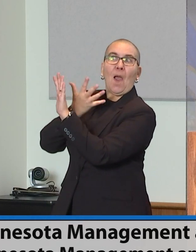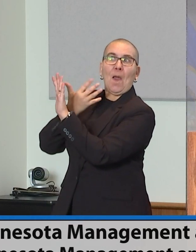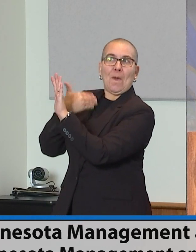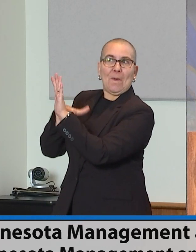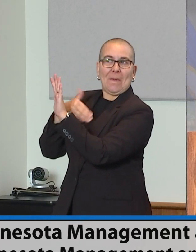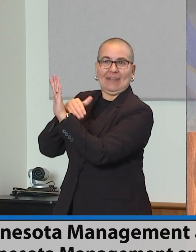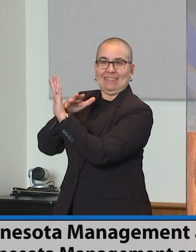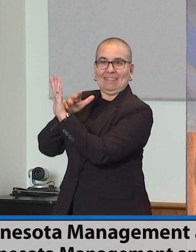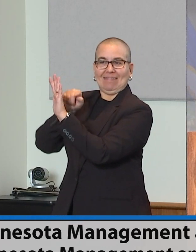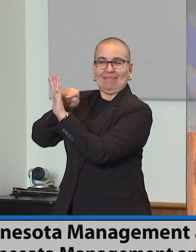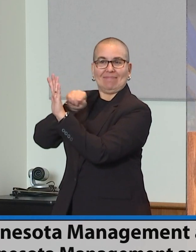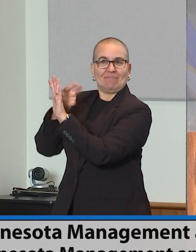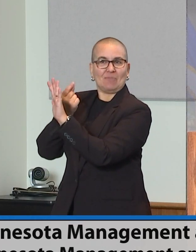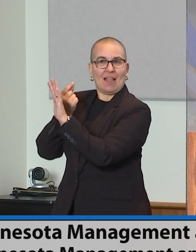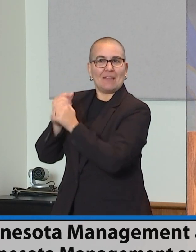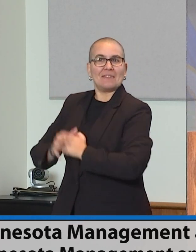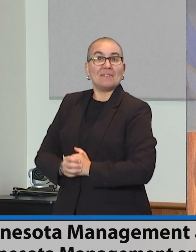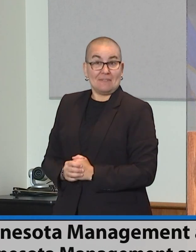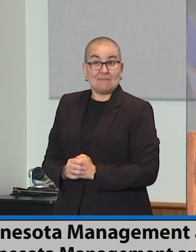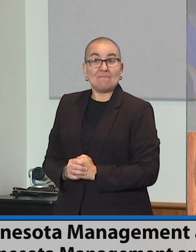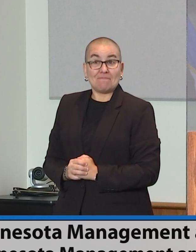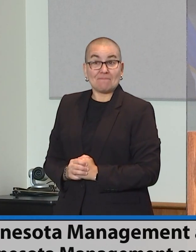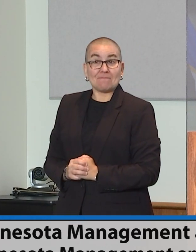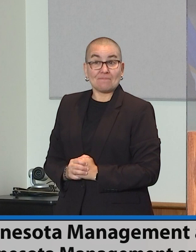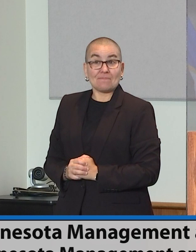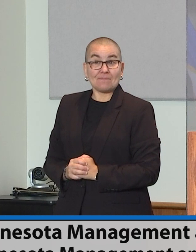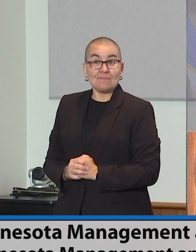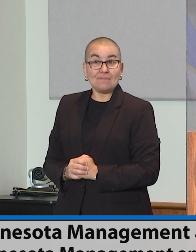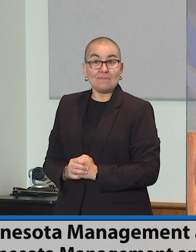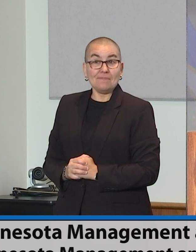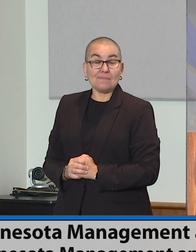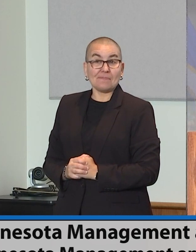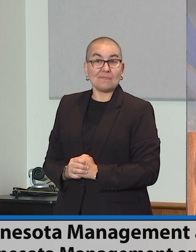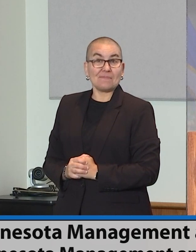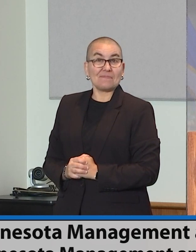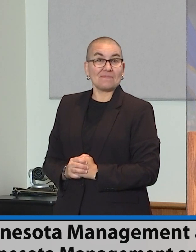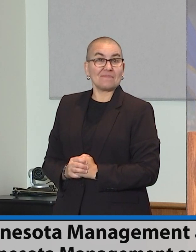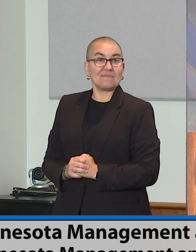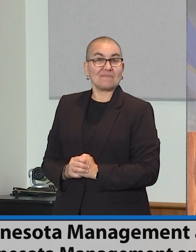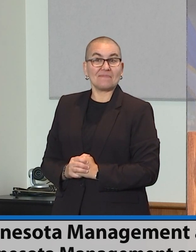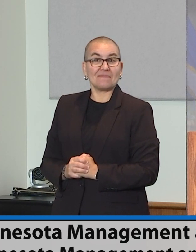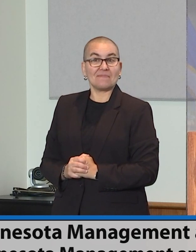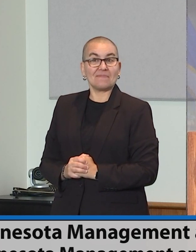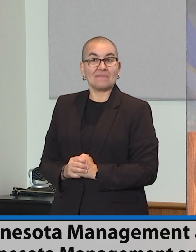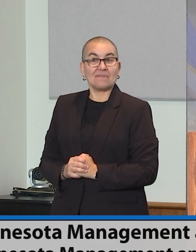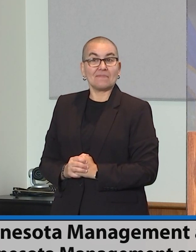forecast changes carry forward, meaning that $12 billion of the 18 is one-time money.